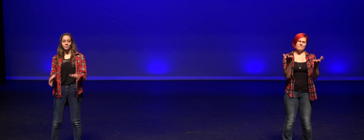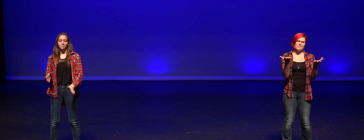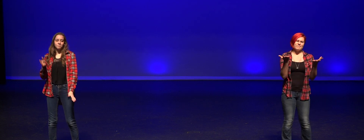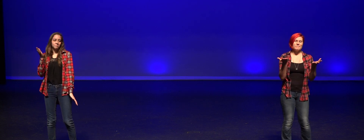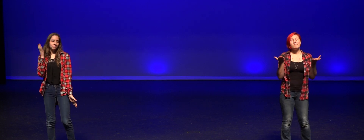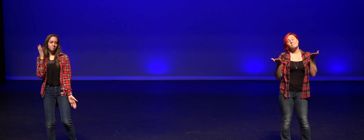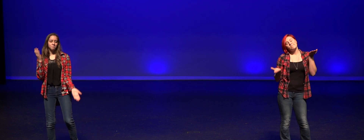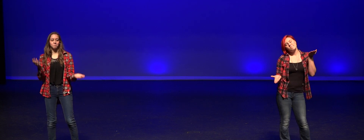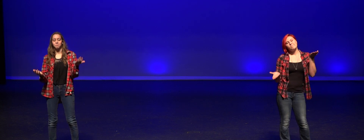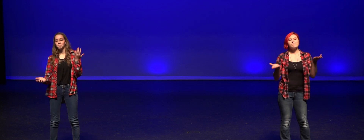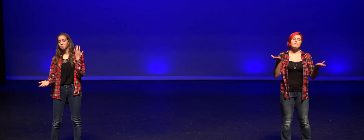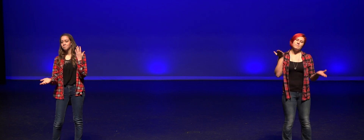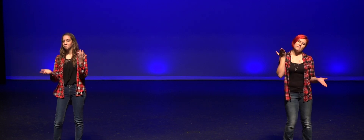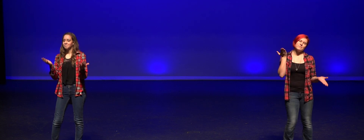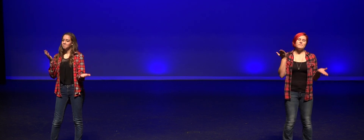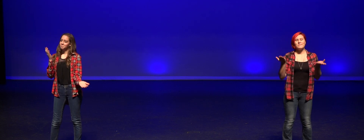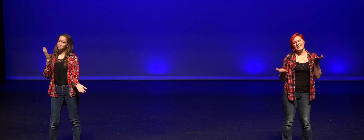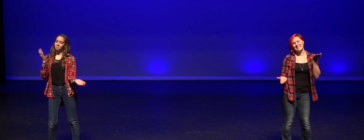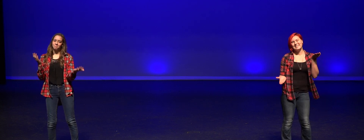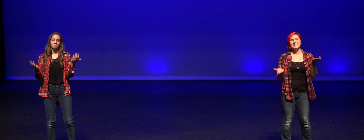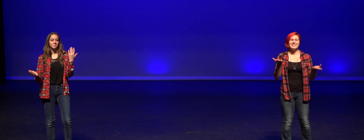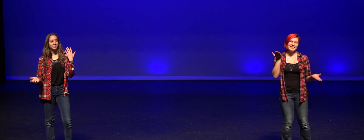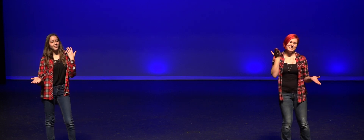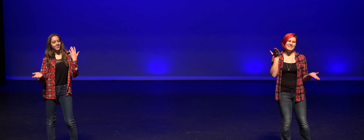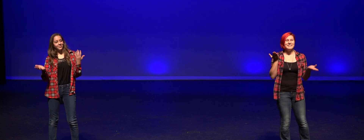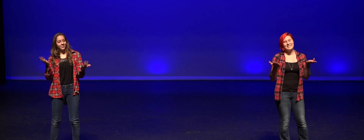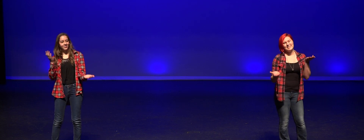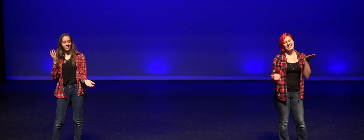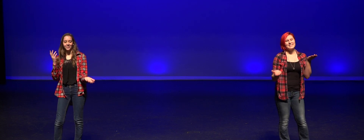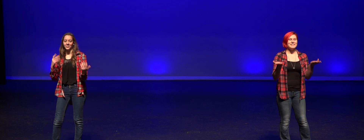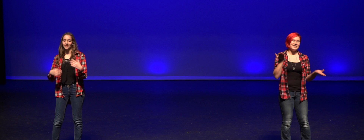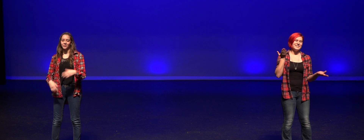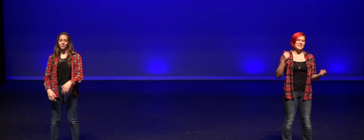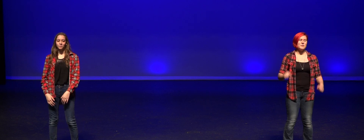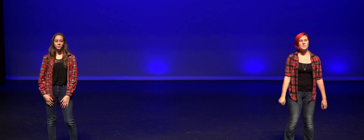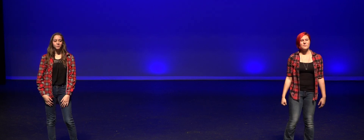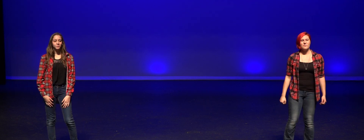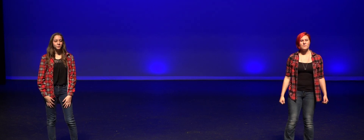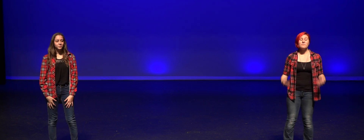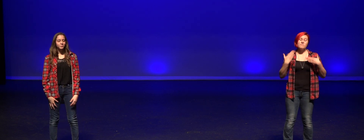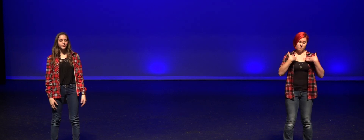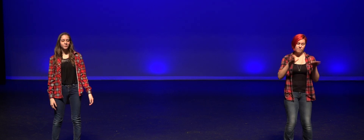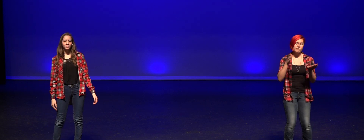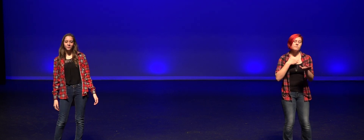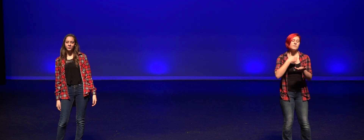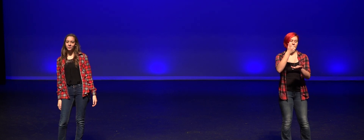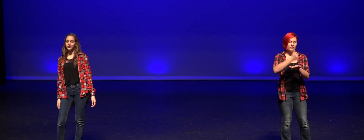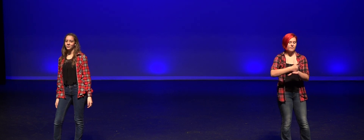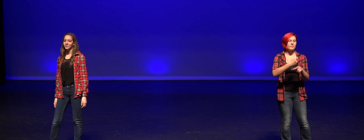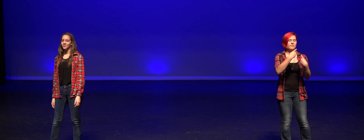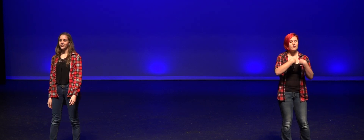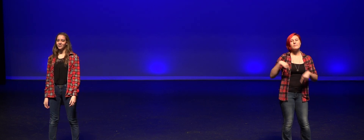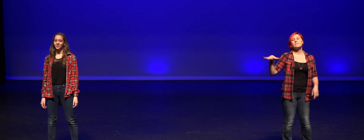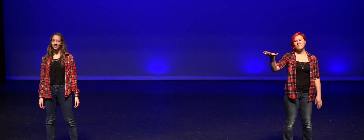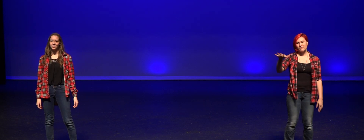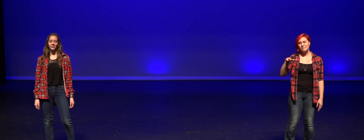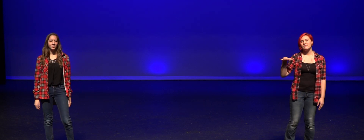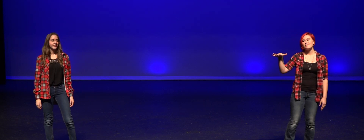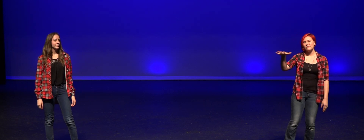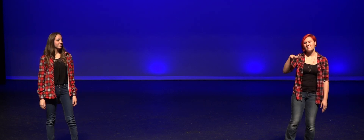hate But both of them are balanced on a razor blade I'll paint the picture, let me set